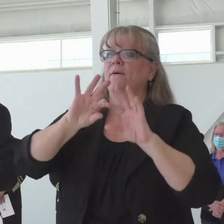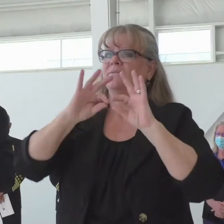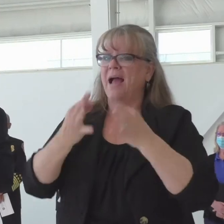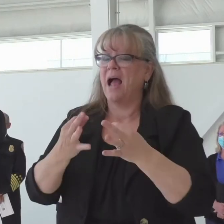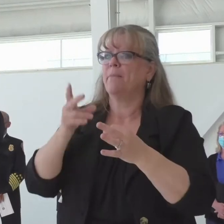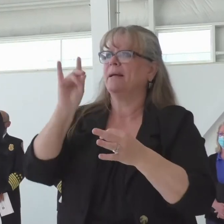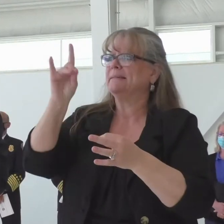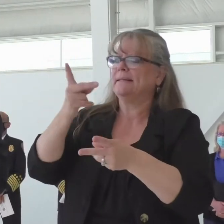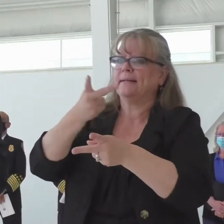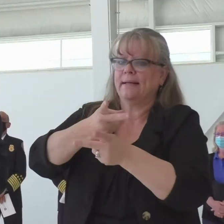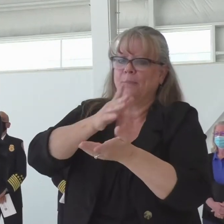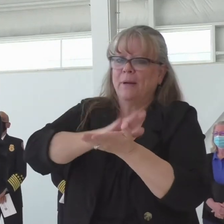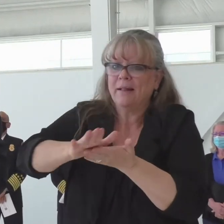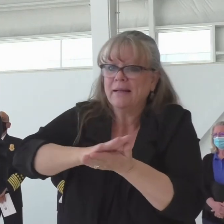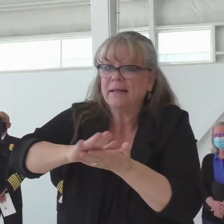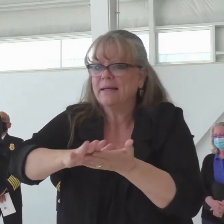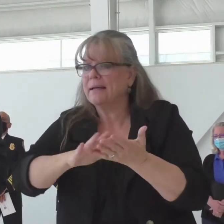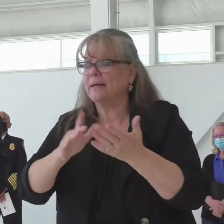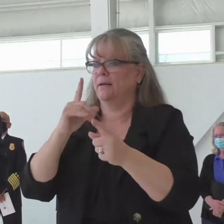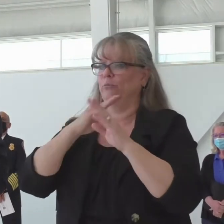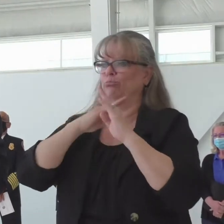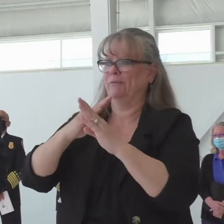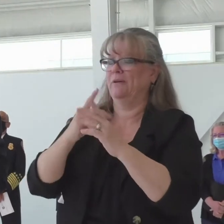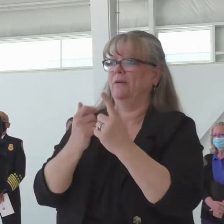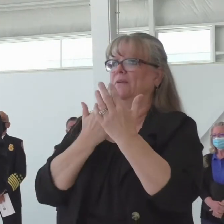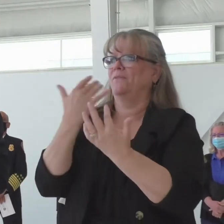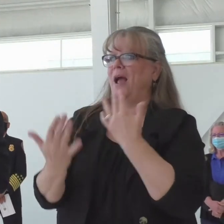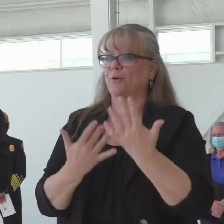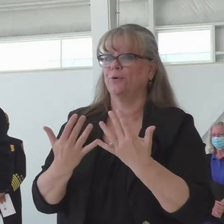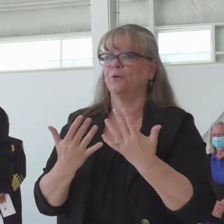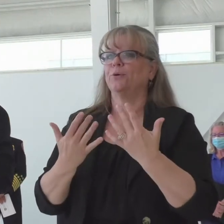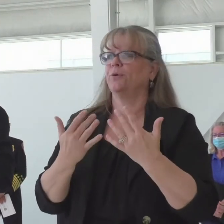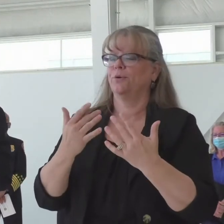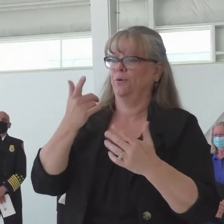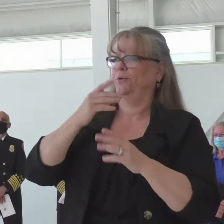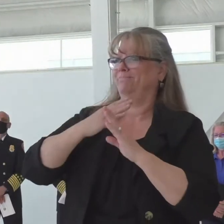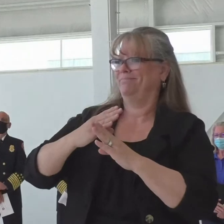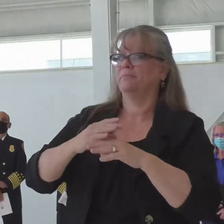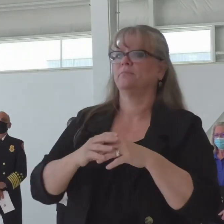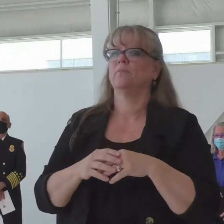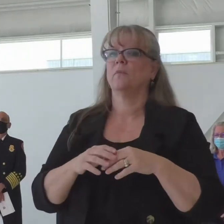to help private landowners conduct successful perimeter defense in the wildfire interface.